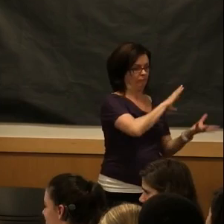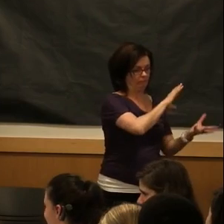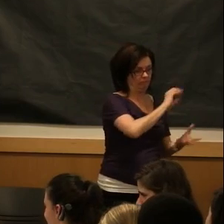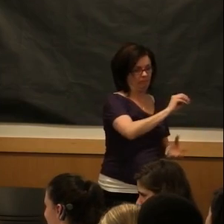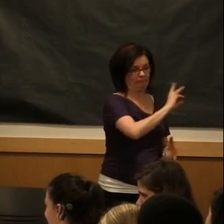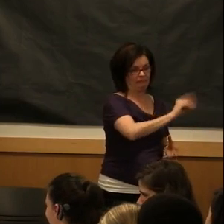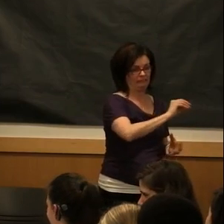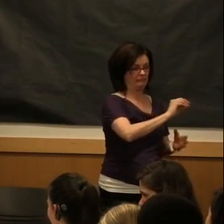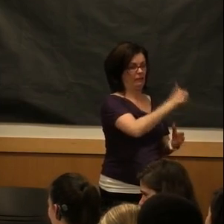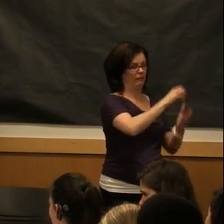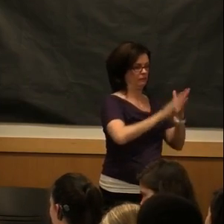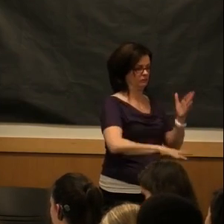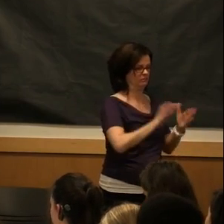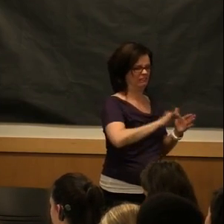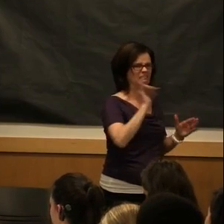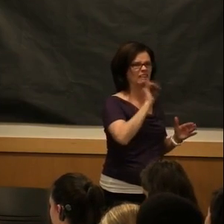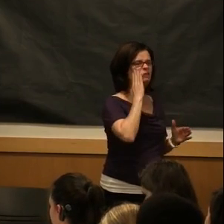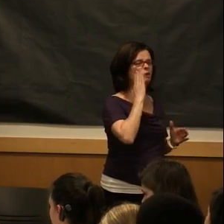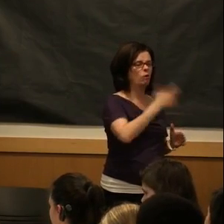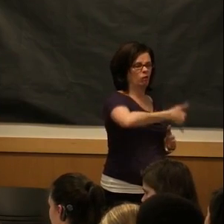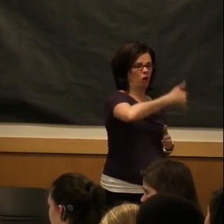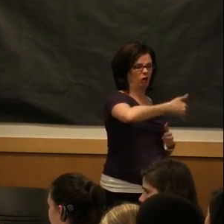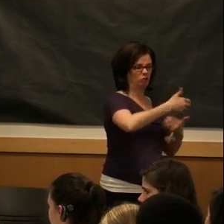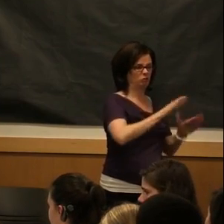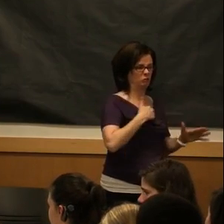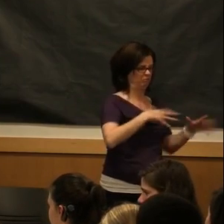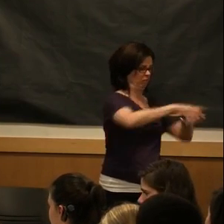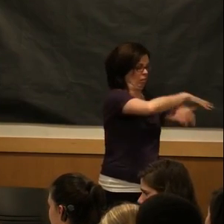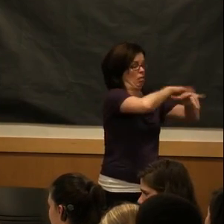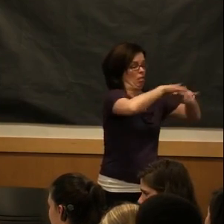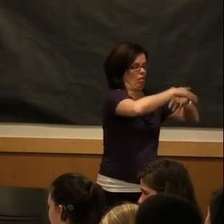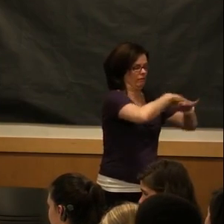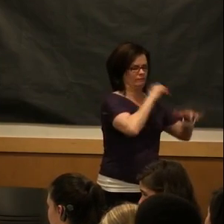other students, and it's like a locker room, and it's never much fun.